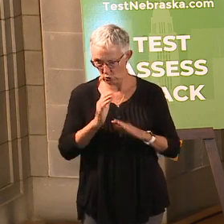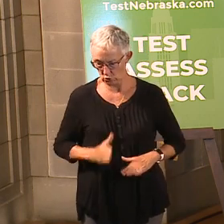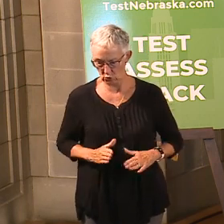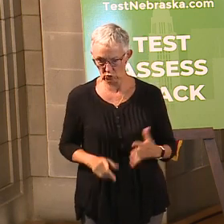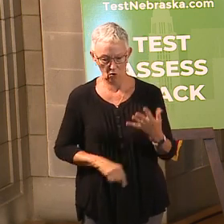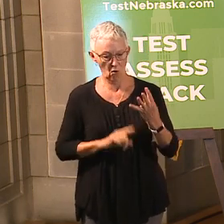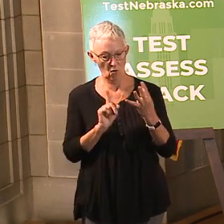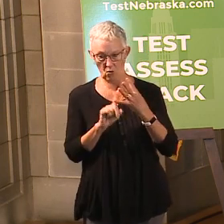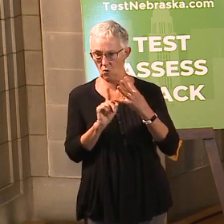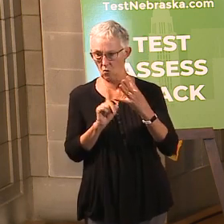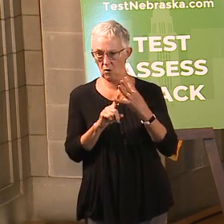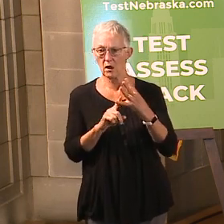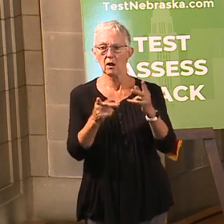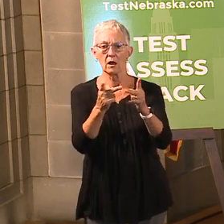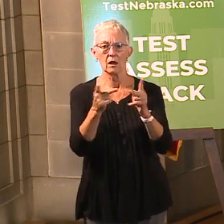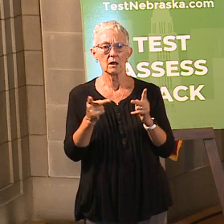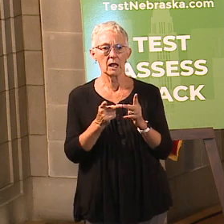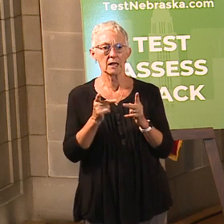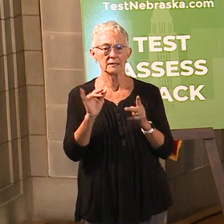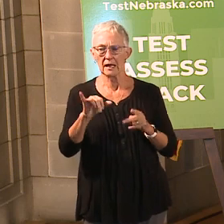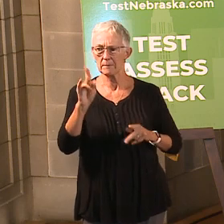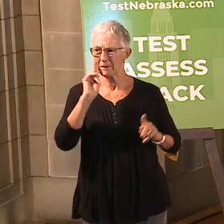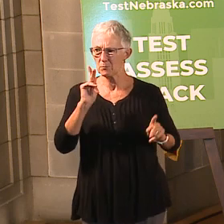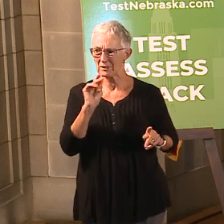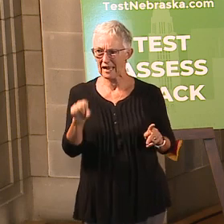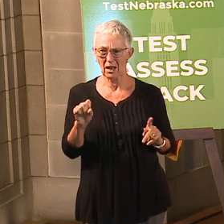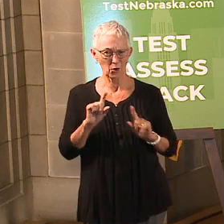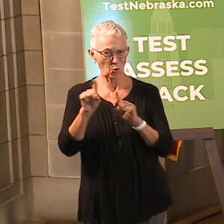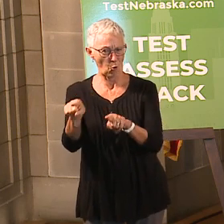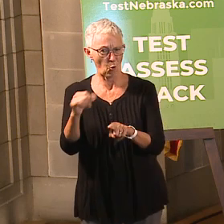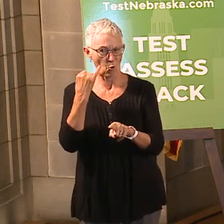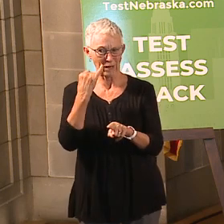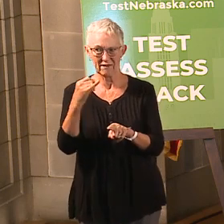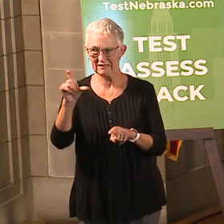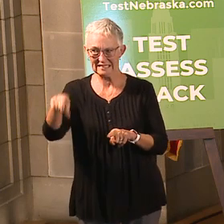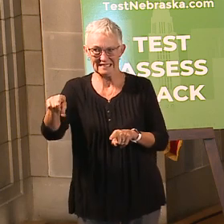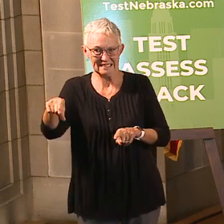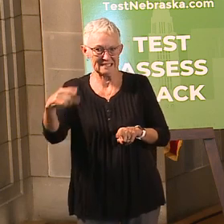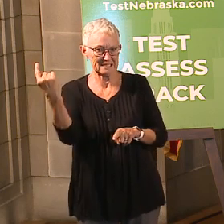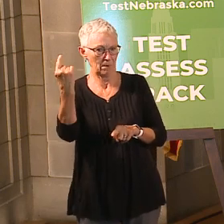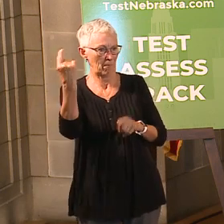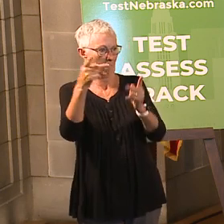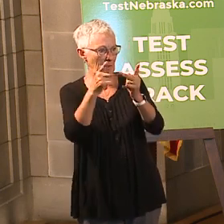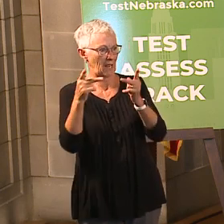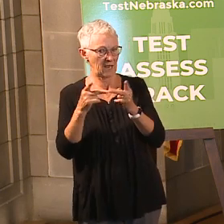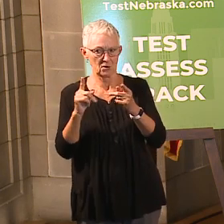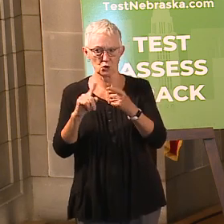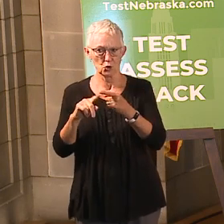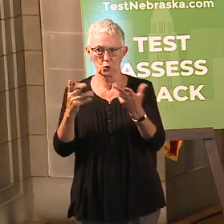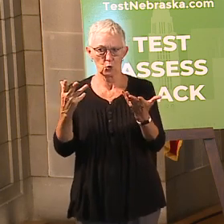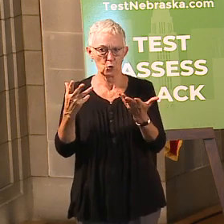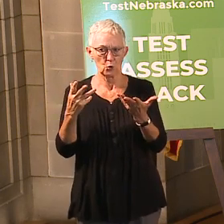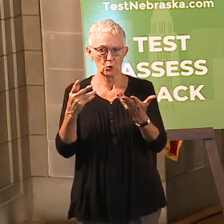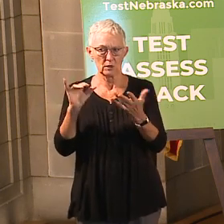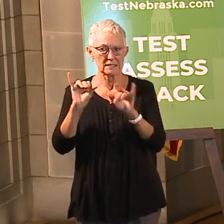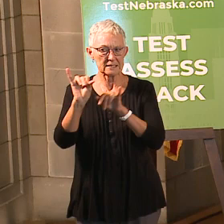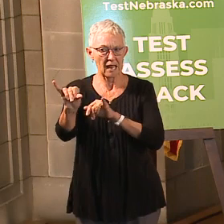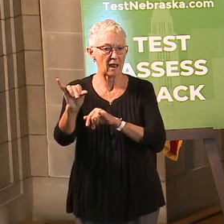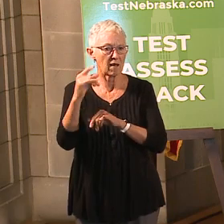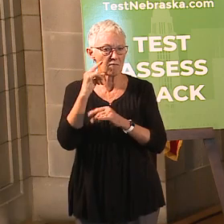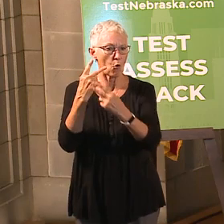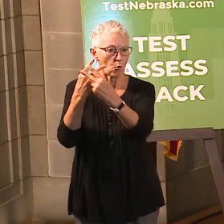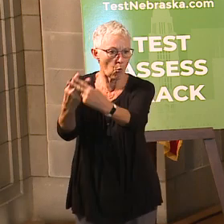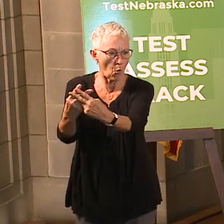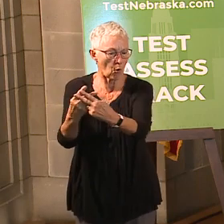that place where people can go, that housing. And this is where the Nebraska Accommodation Project comes in. And just for, if you're wondering what